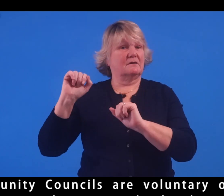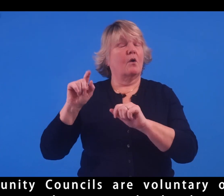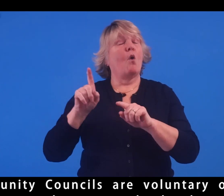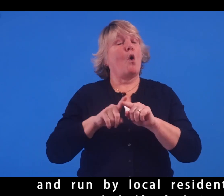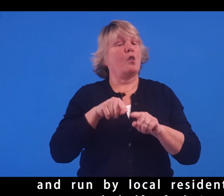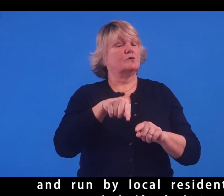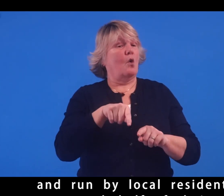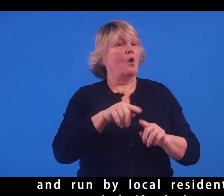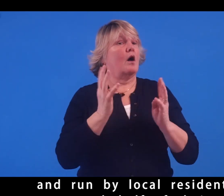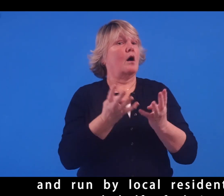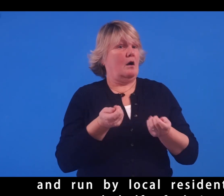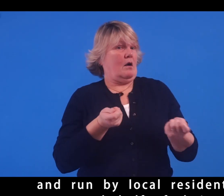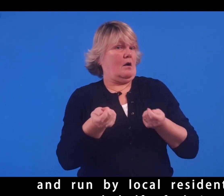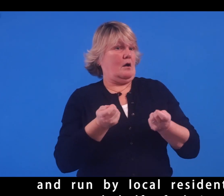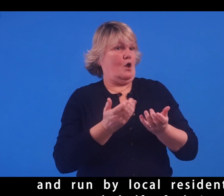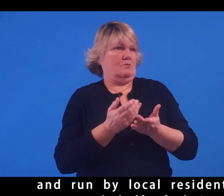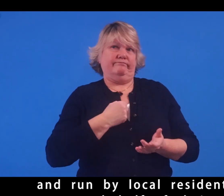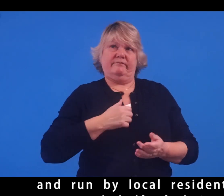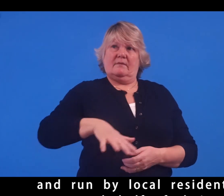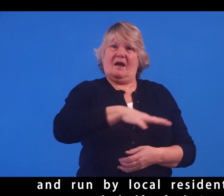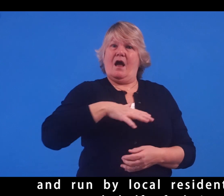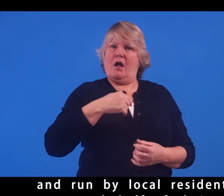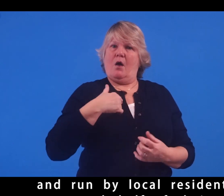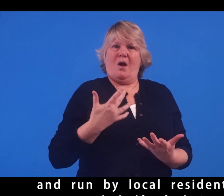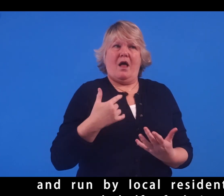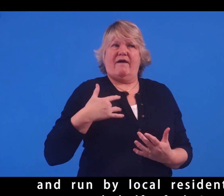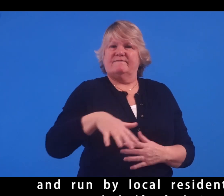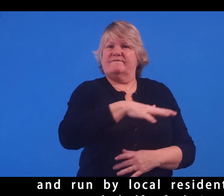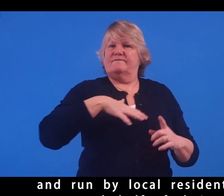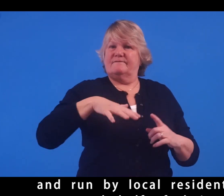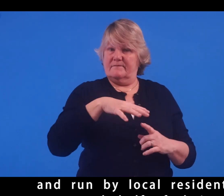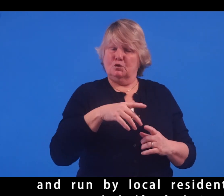and run by local residents to act on behalf of their area.